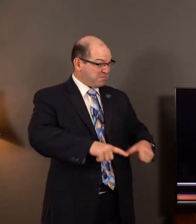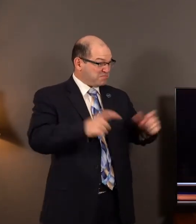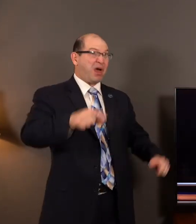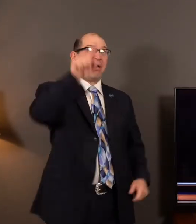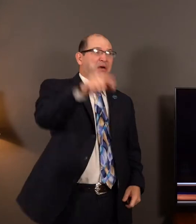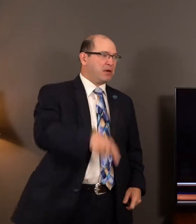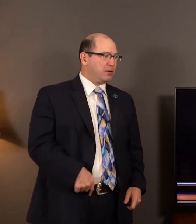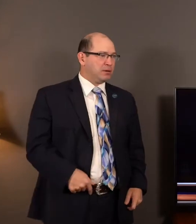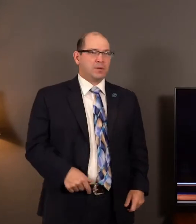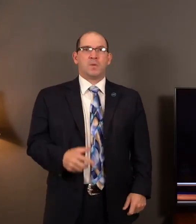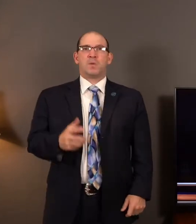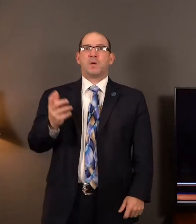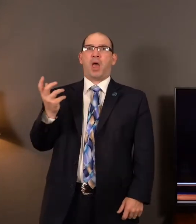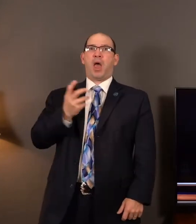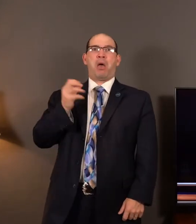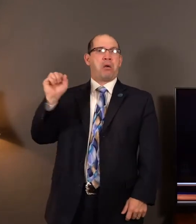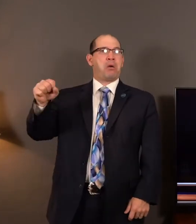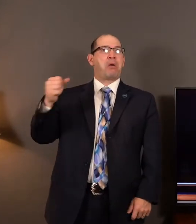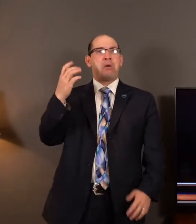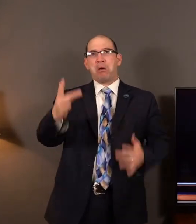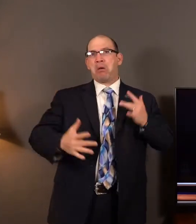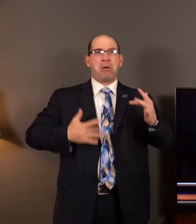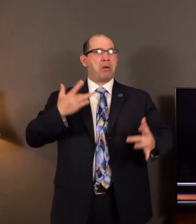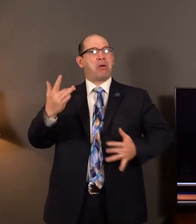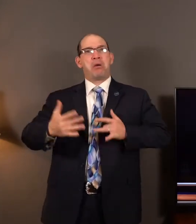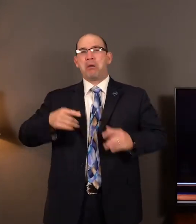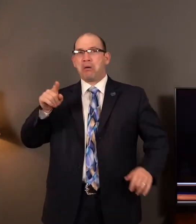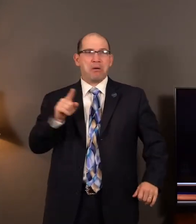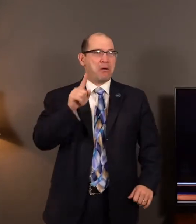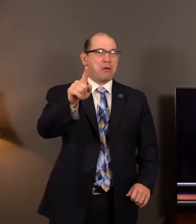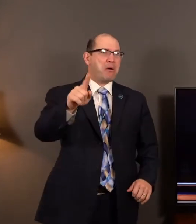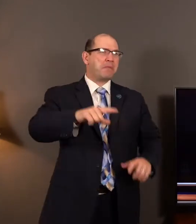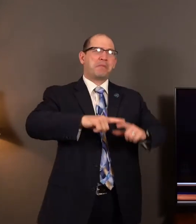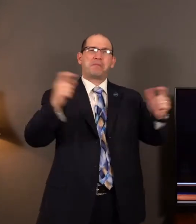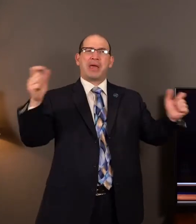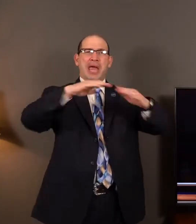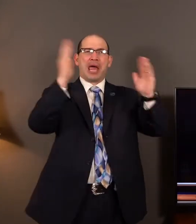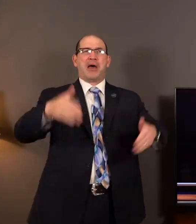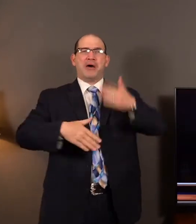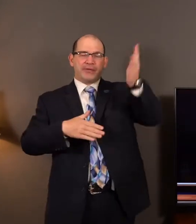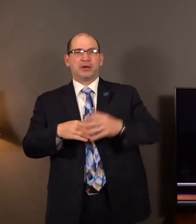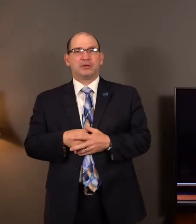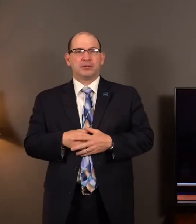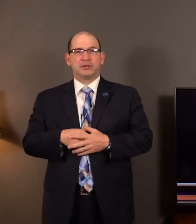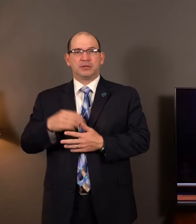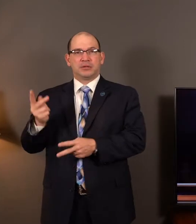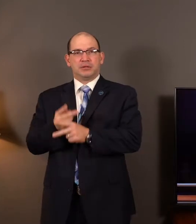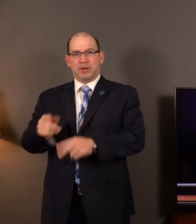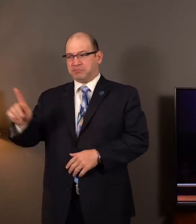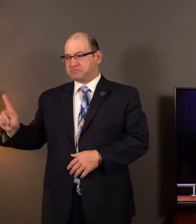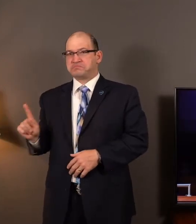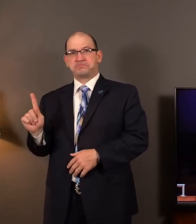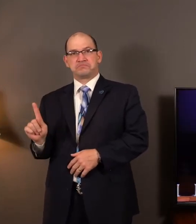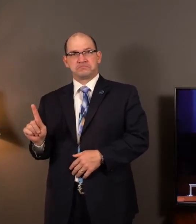thought, Well, this is great, and made his way into the mansion that was given to him. Well, the pastor standing behind the bus driver heard that